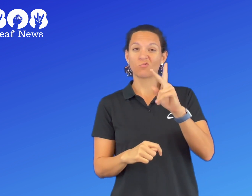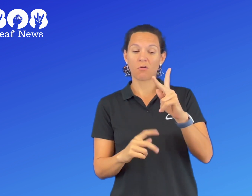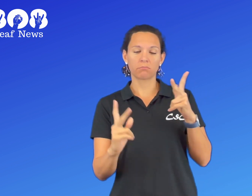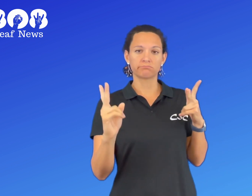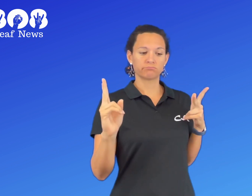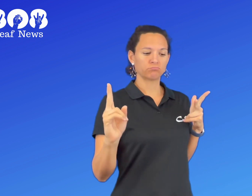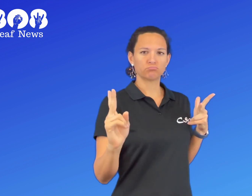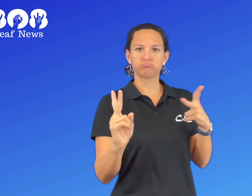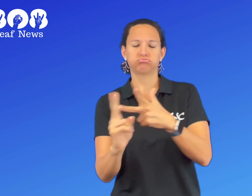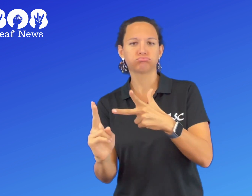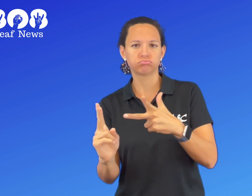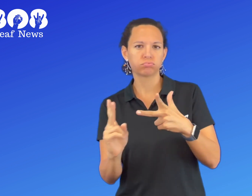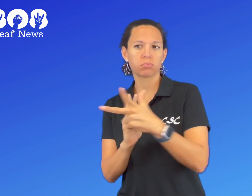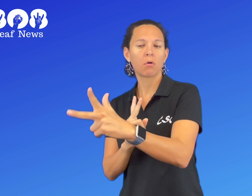hit them and then fled the scene.